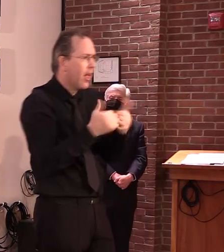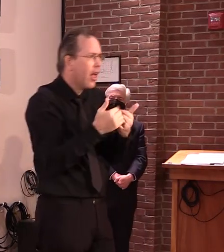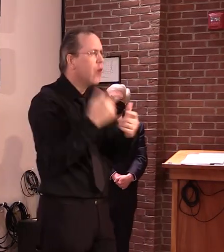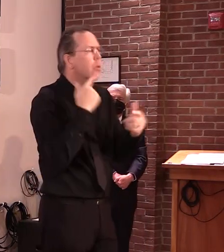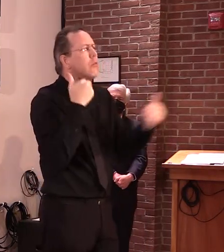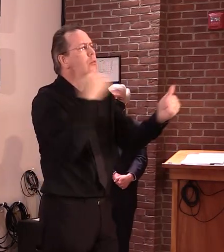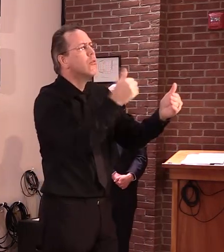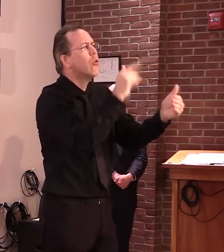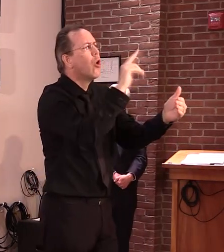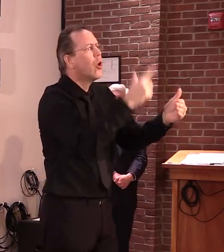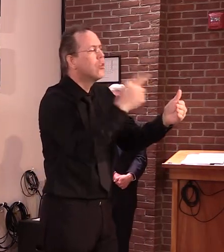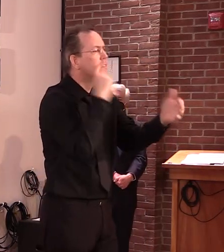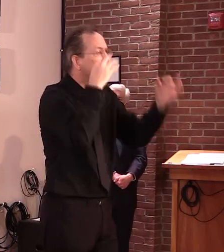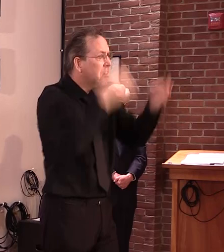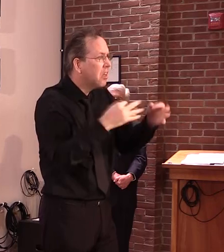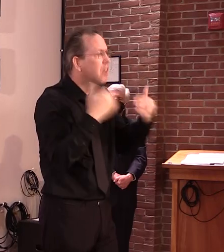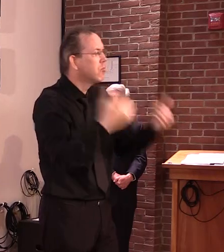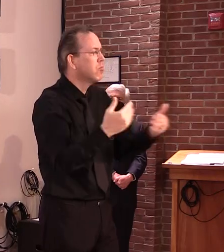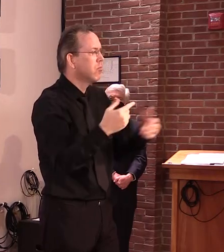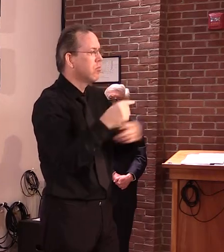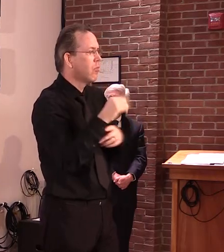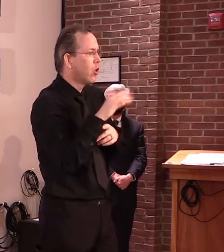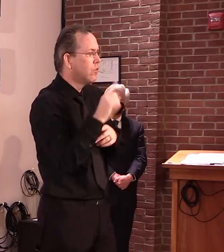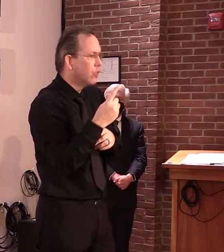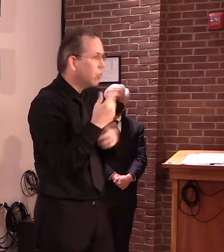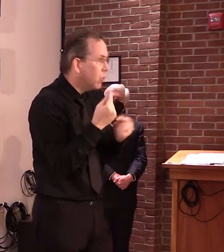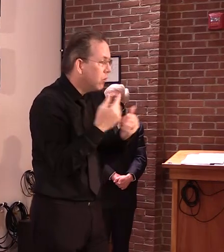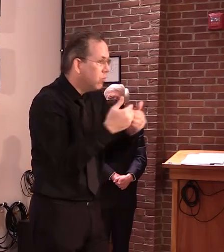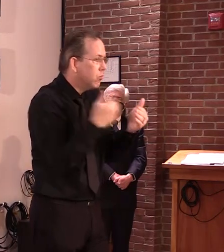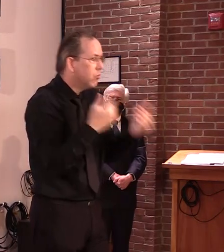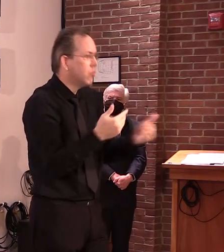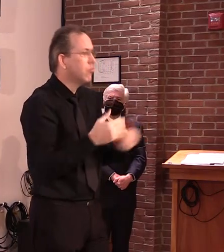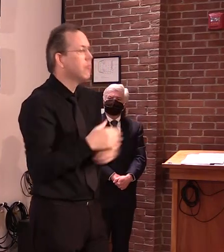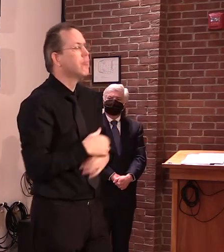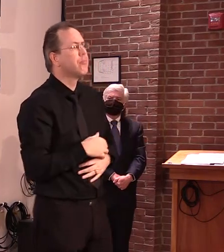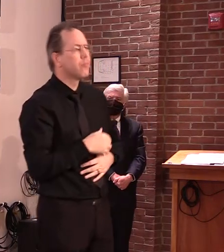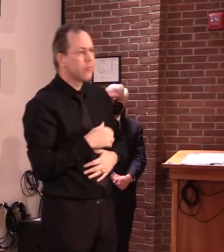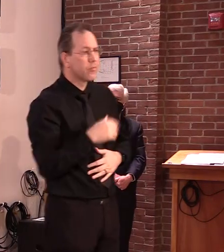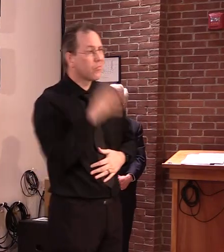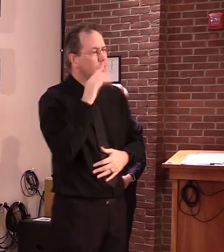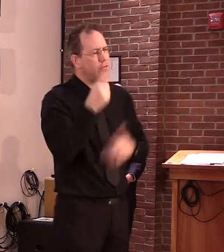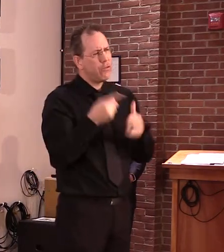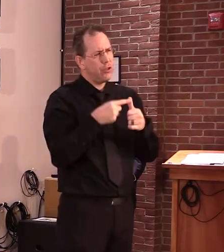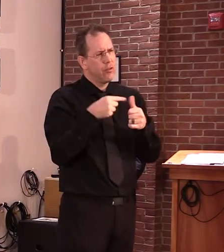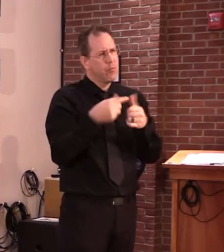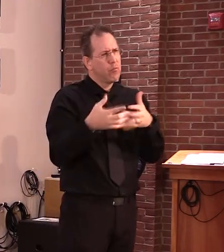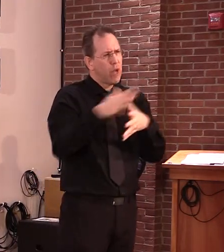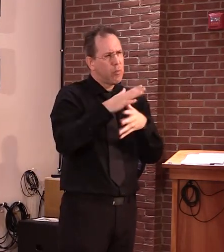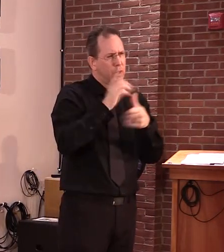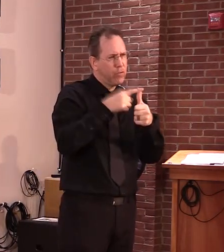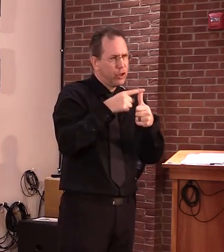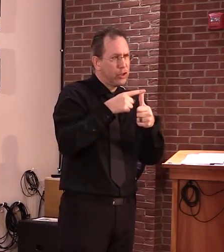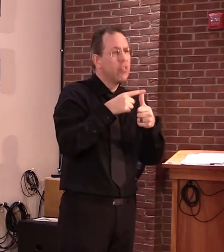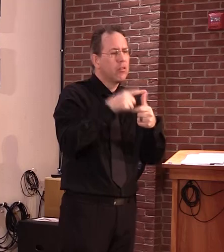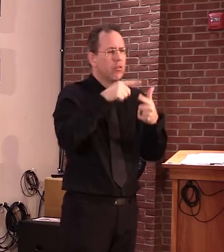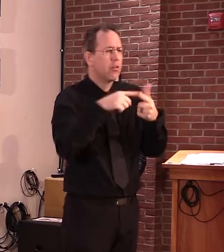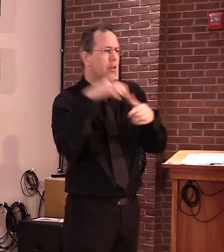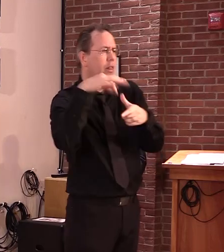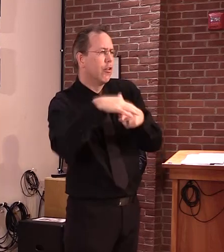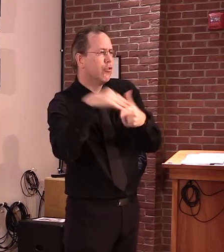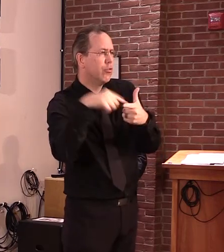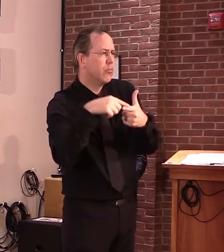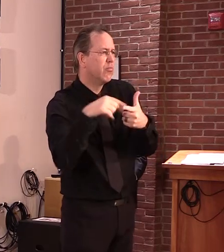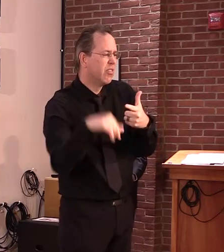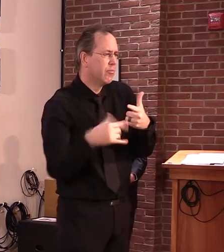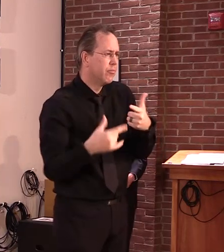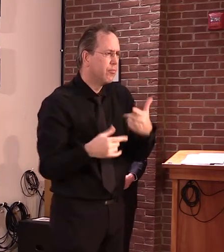November, because there still is a primary to go through in between that time. But even in August, you would still have the